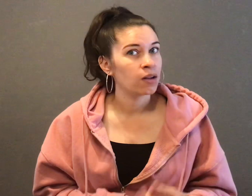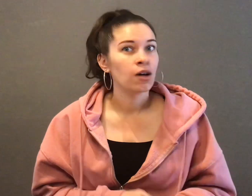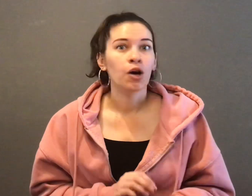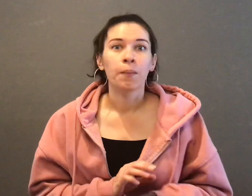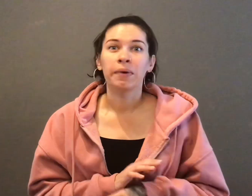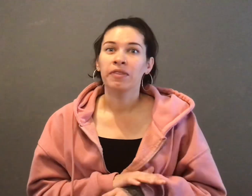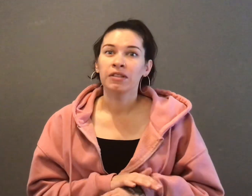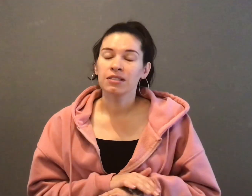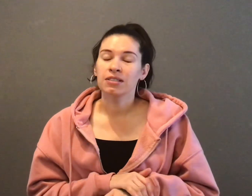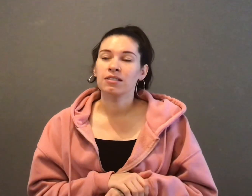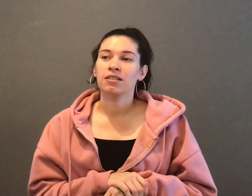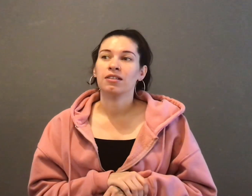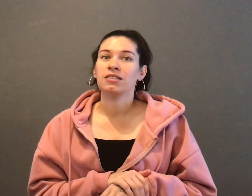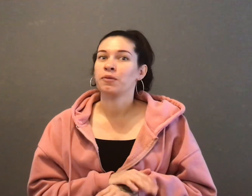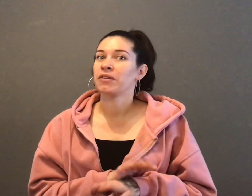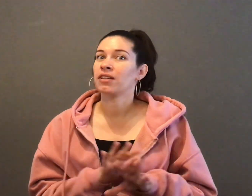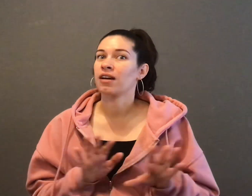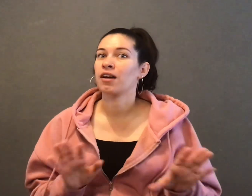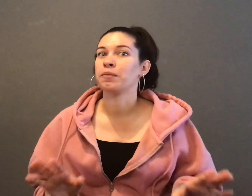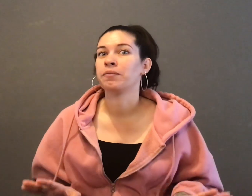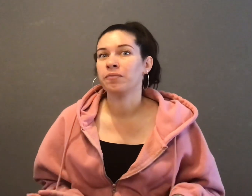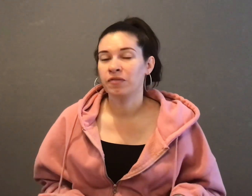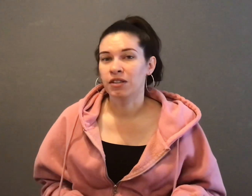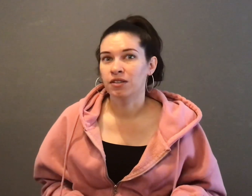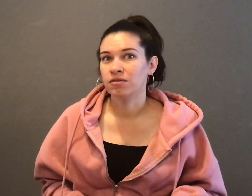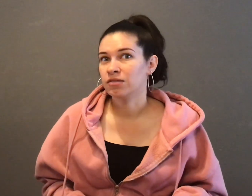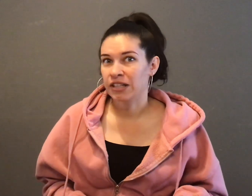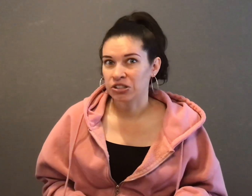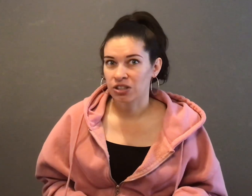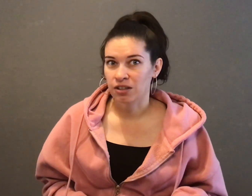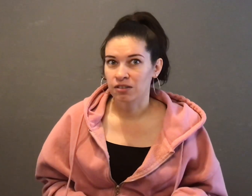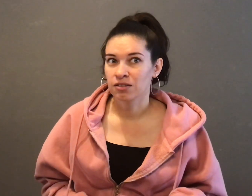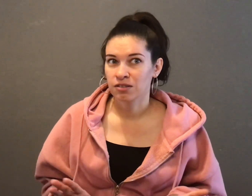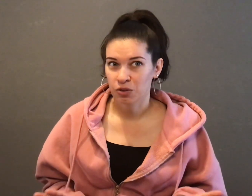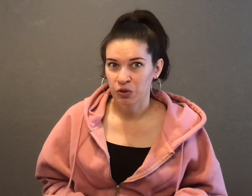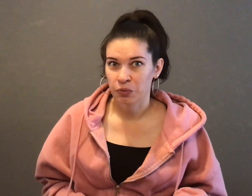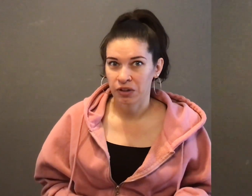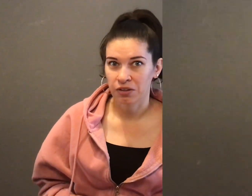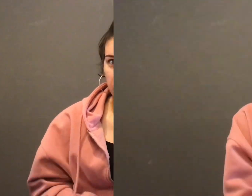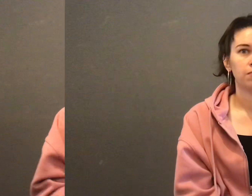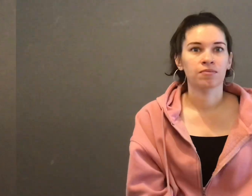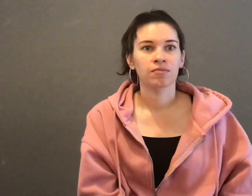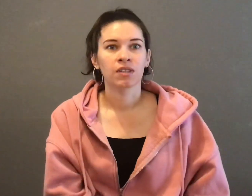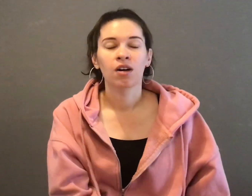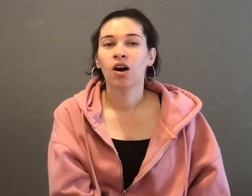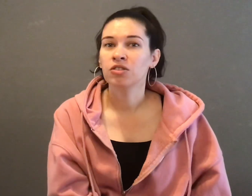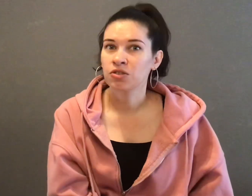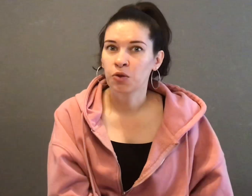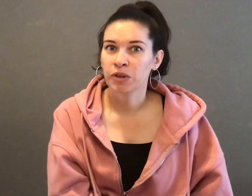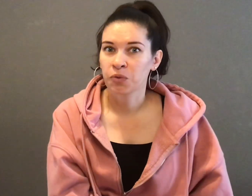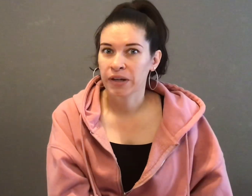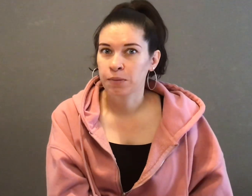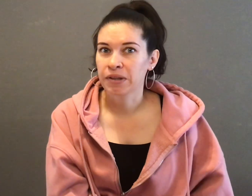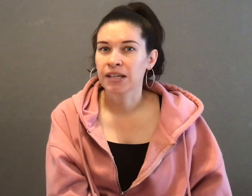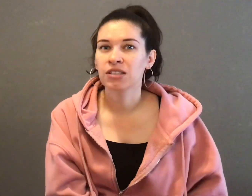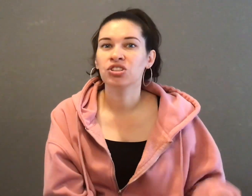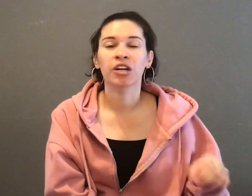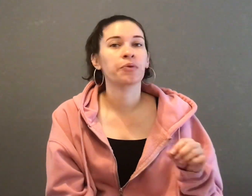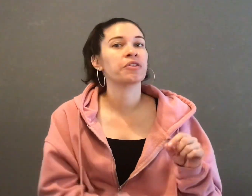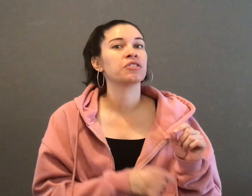but this is something that I feel any child will love. Also note with the weighted blanket, check with your